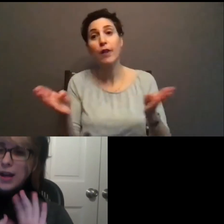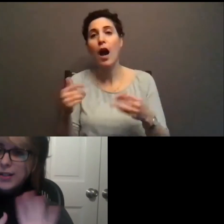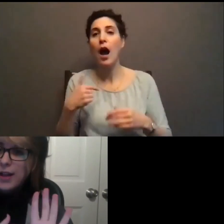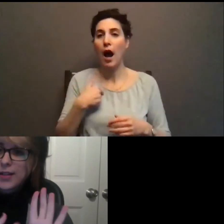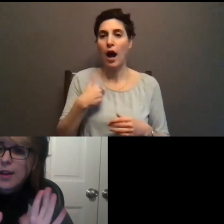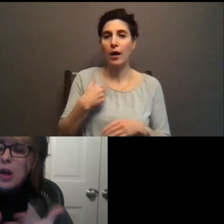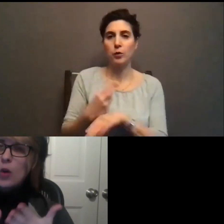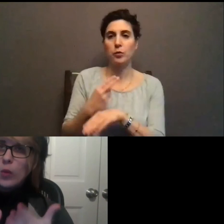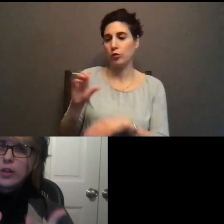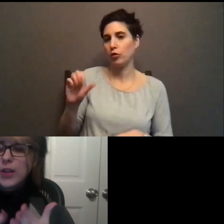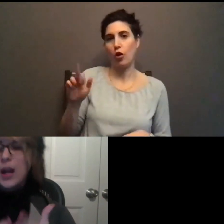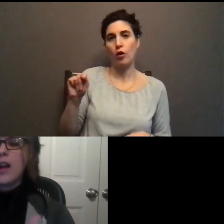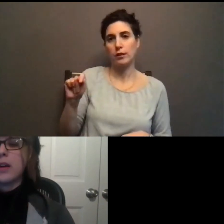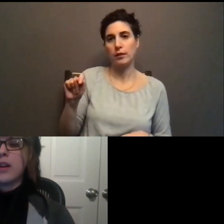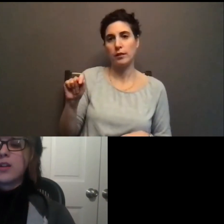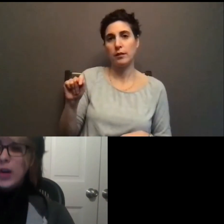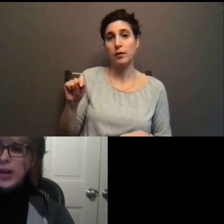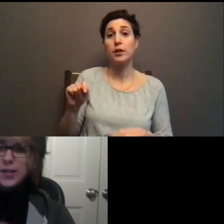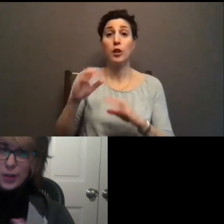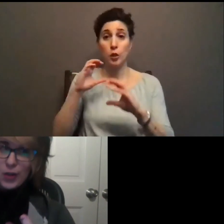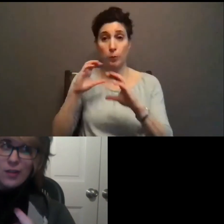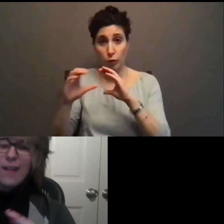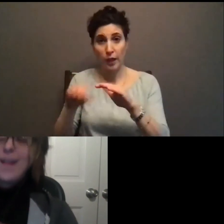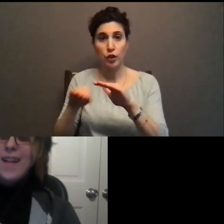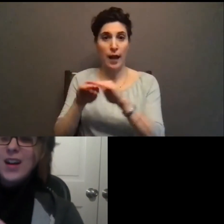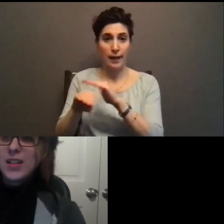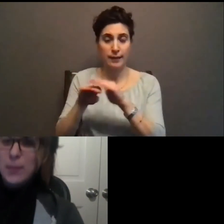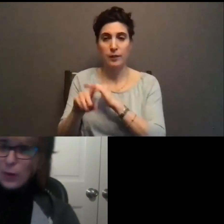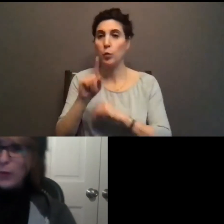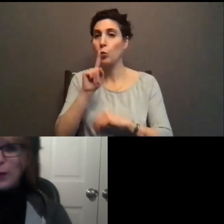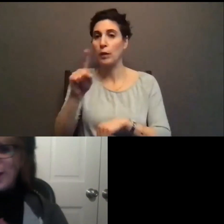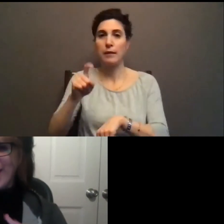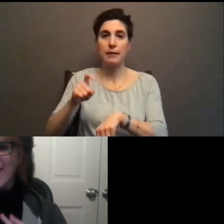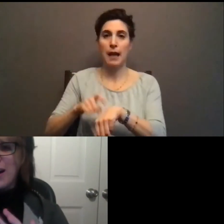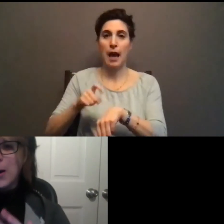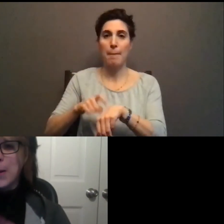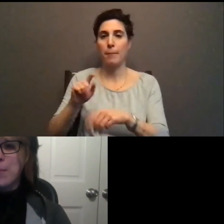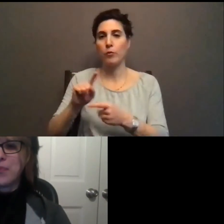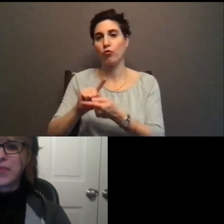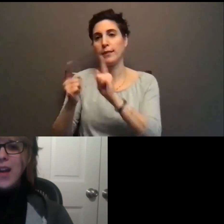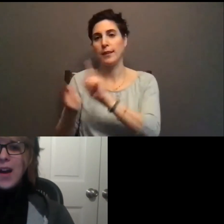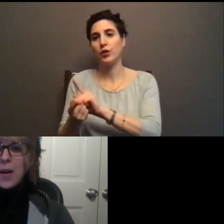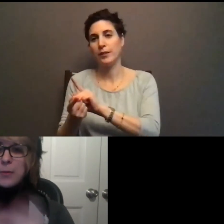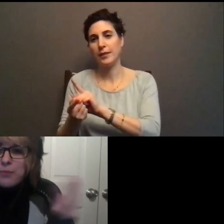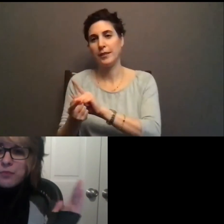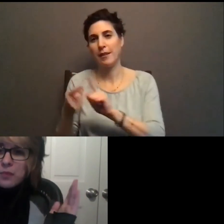Access Real-Time Translation. That's a mouthful. Um,